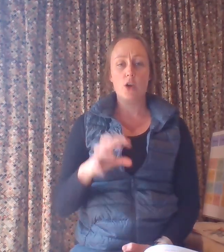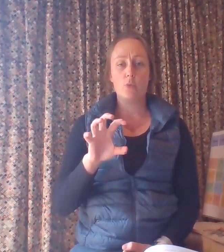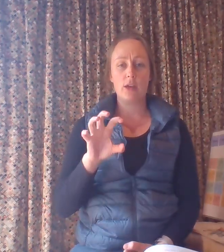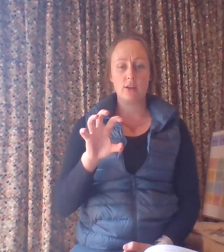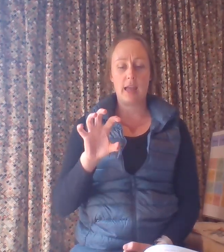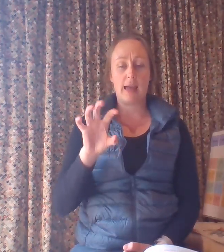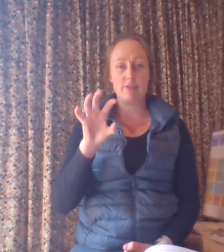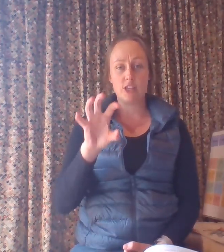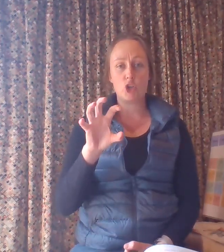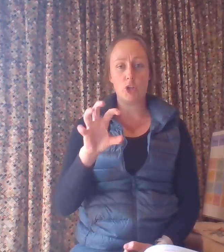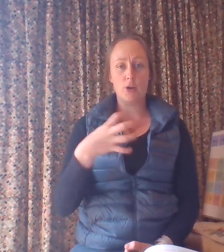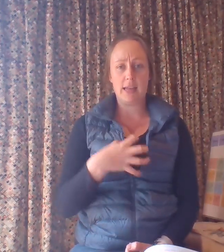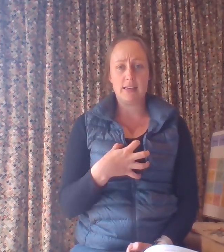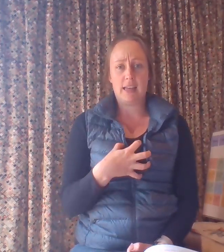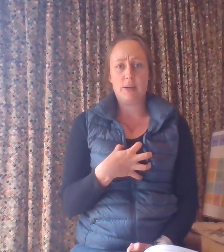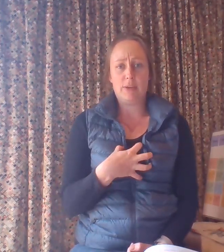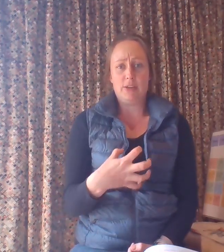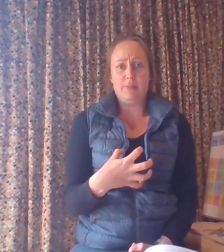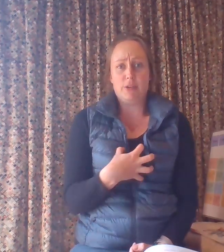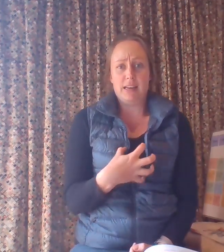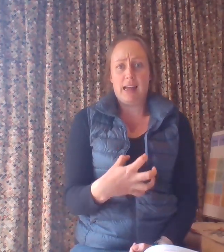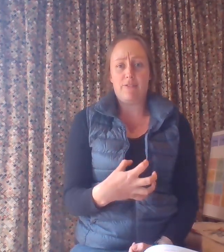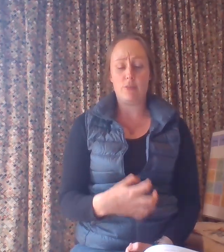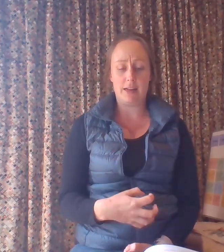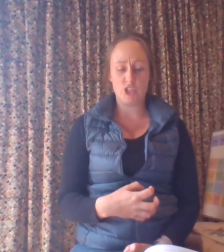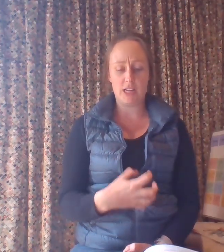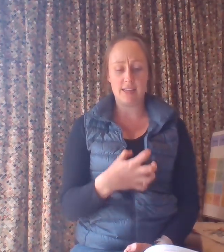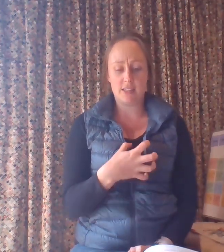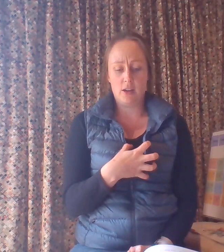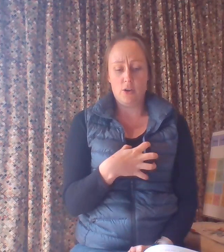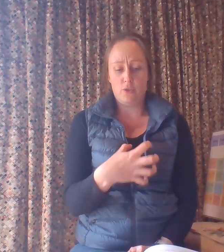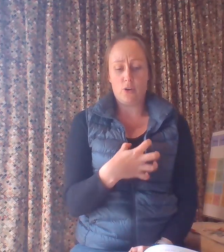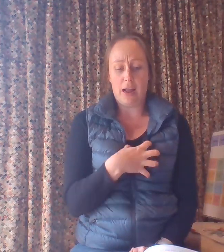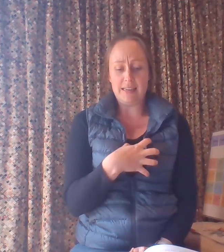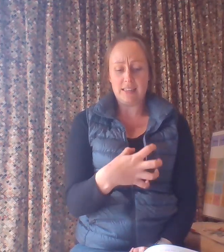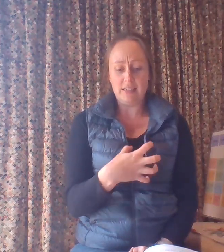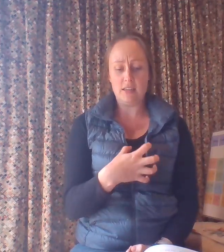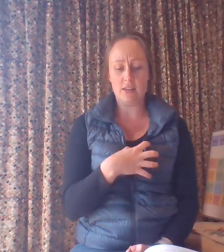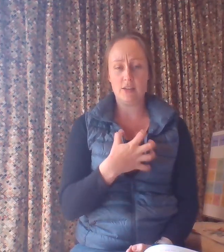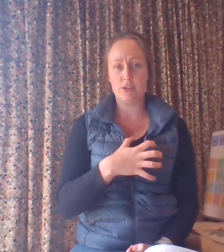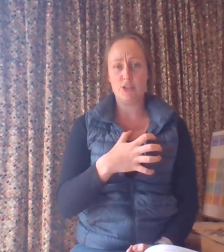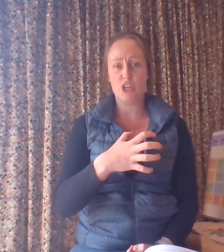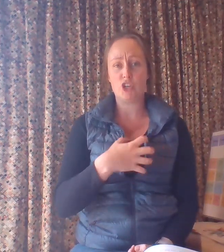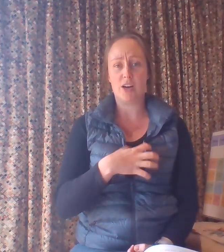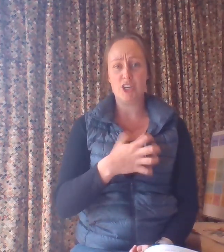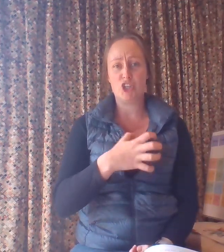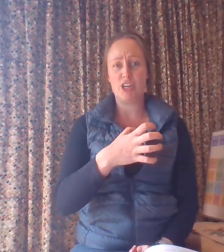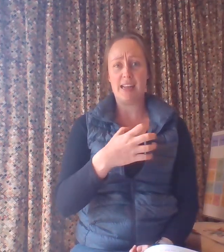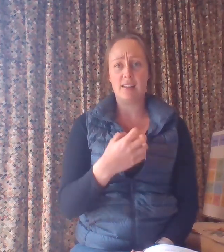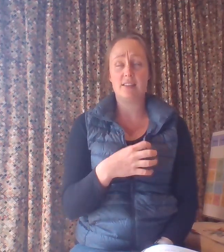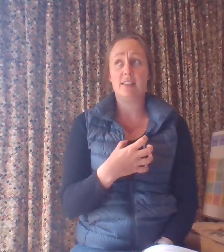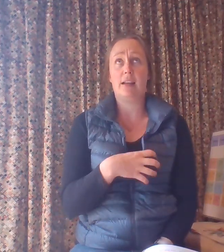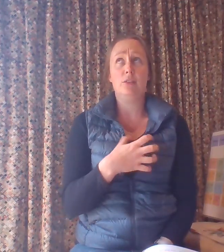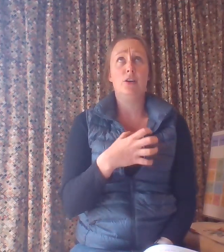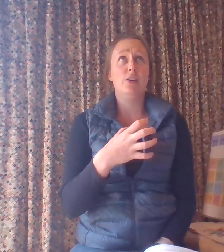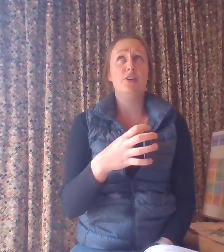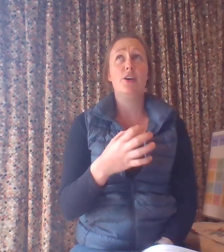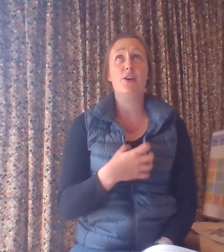We're going to have this claw hand again and we're going to bring it out from our chest. Frightened. I want you to try and shake it as in like oh no.